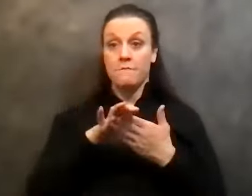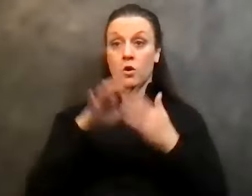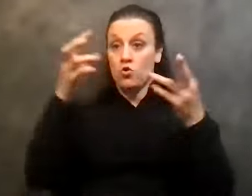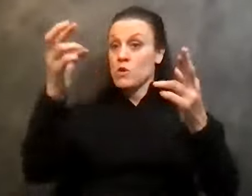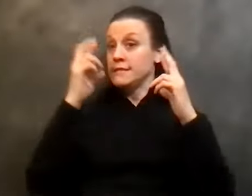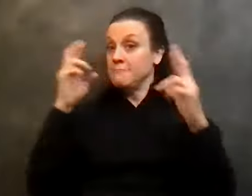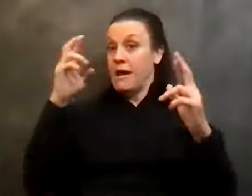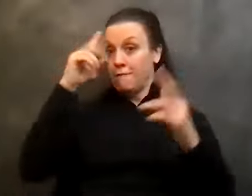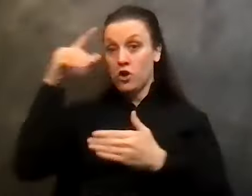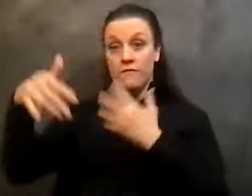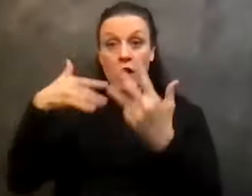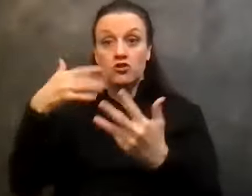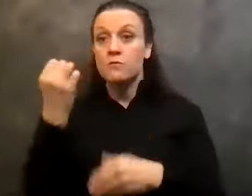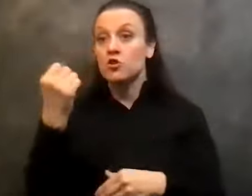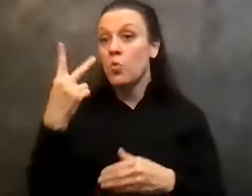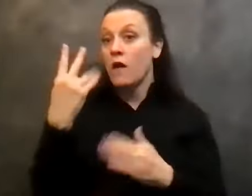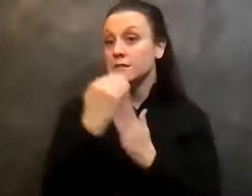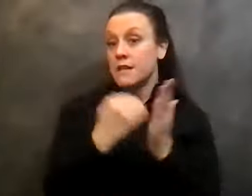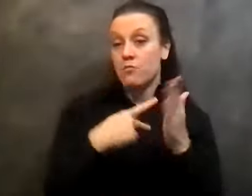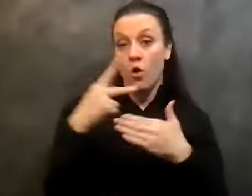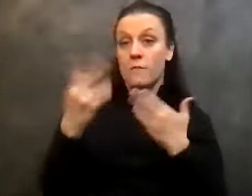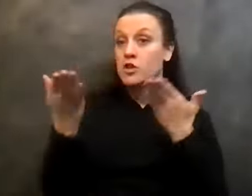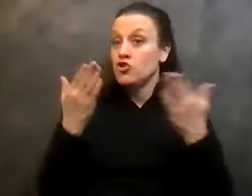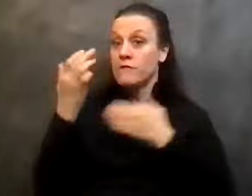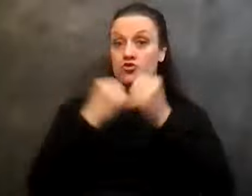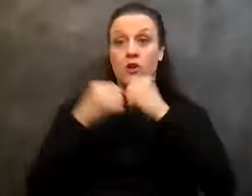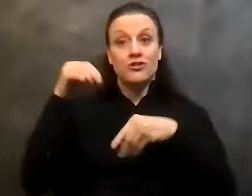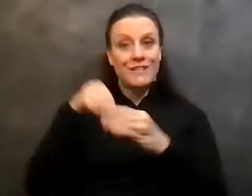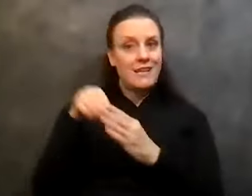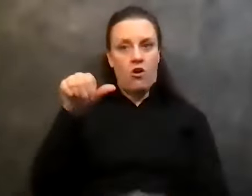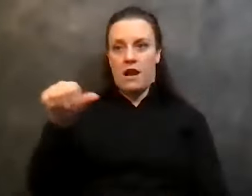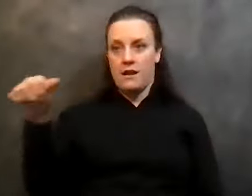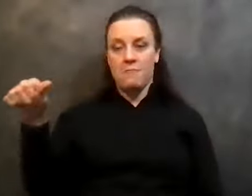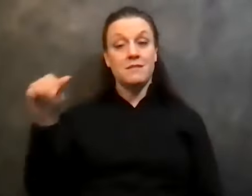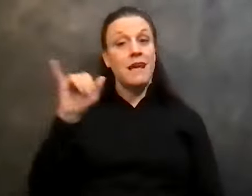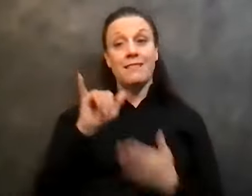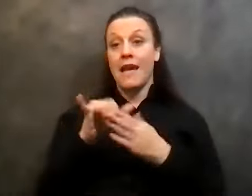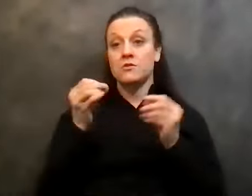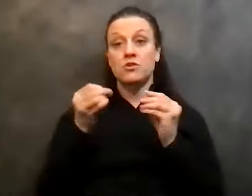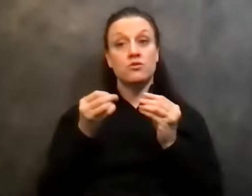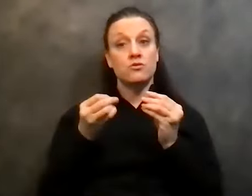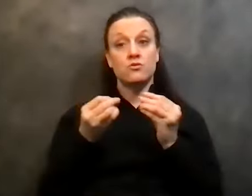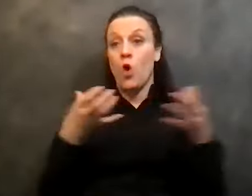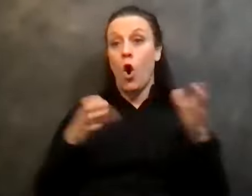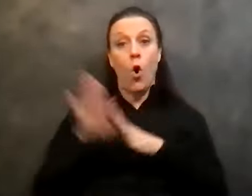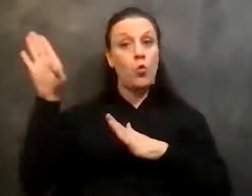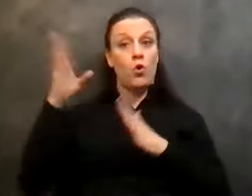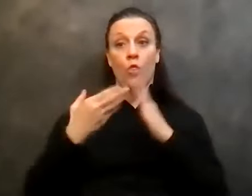the 12 step program and the service structure in alcoholic synopsis. And that's only grown over the years. I celebrated 31